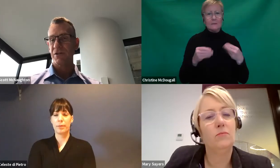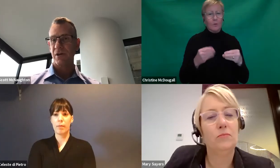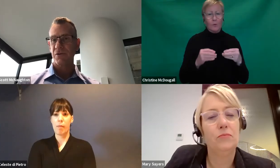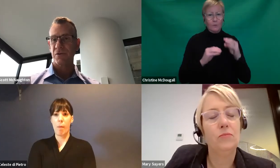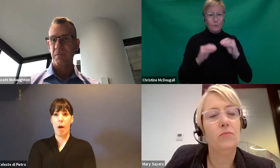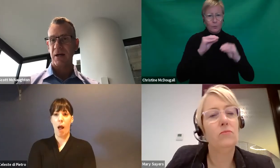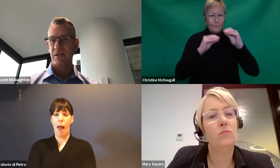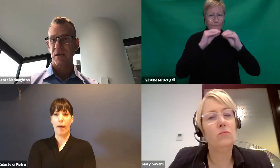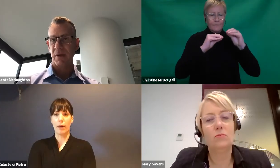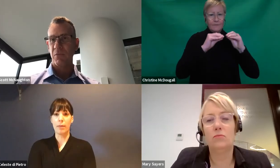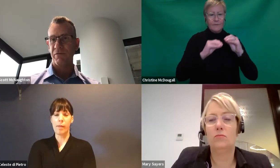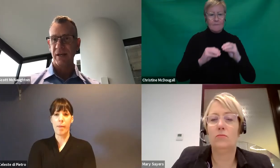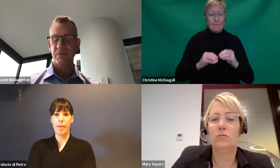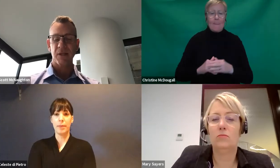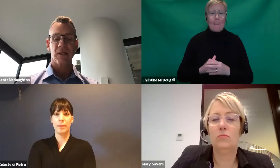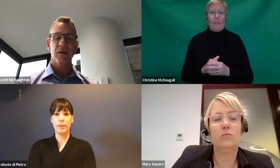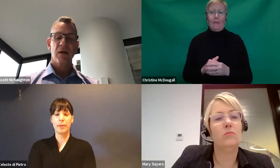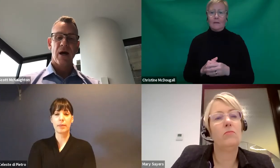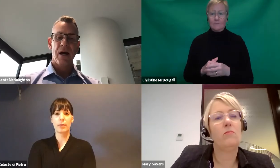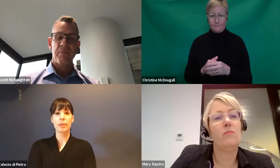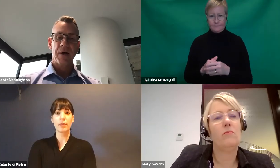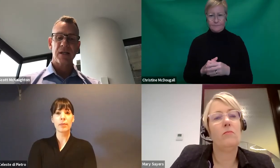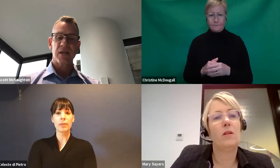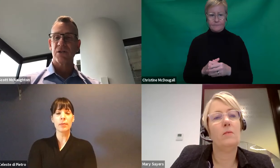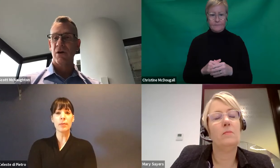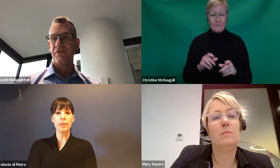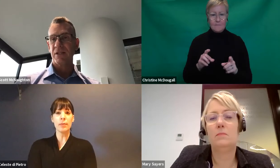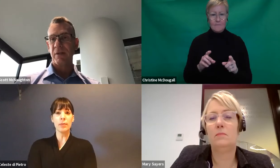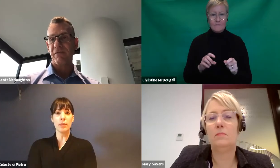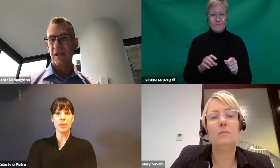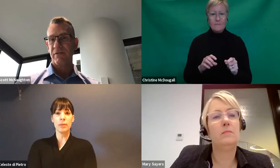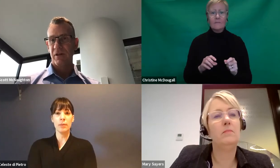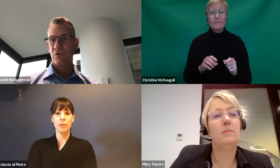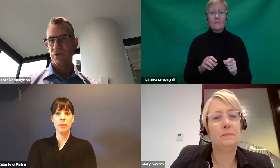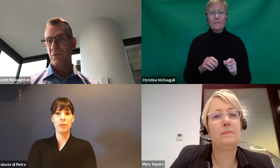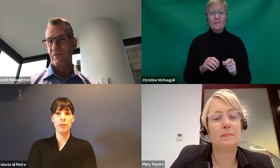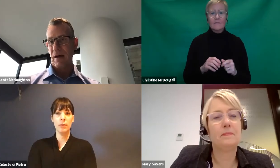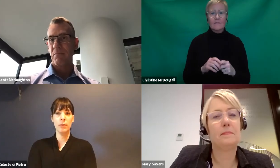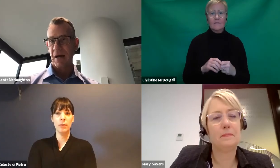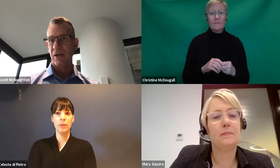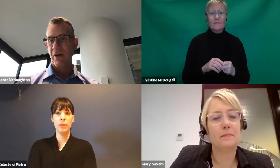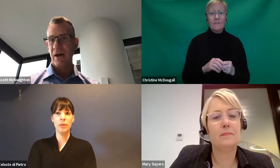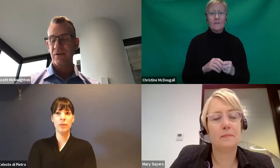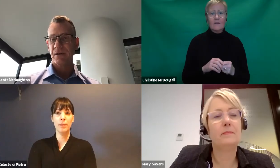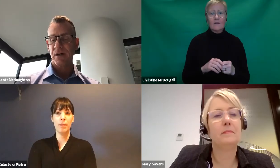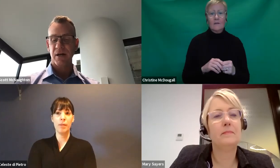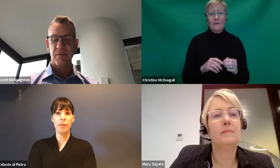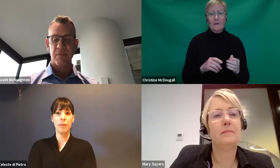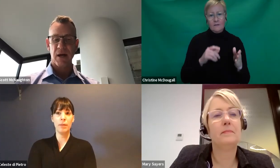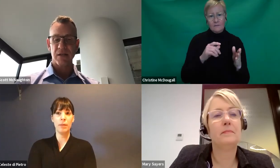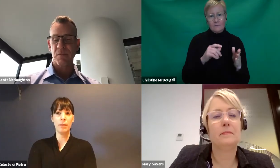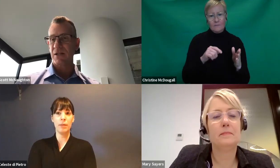across those buckets a bit more flexibly, but there's not the flexibility for individuals to move that money around